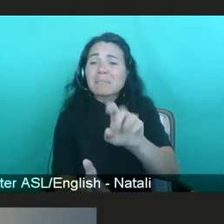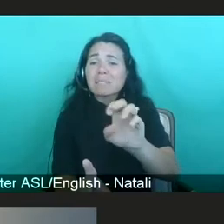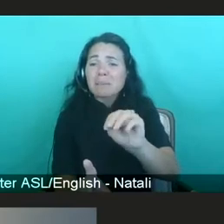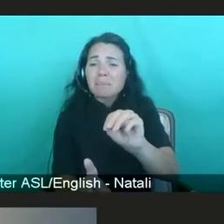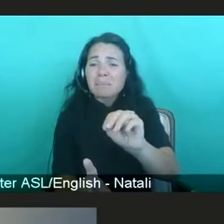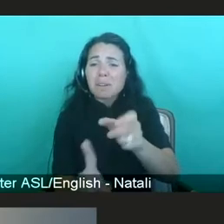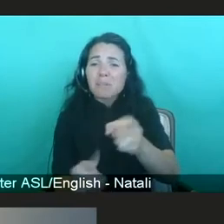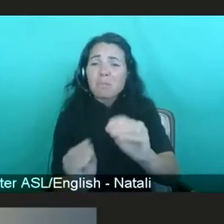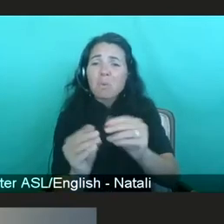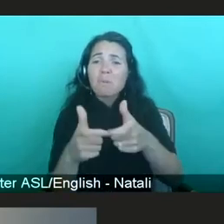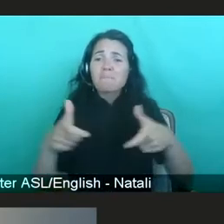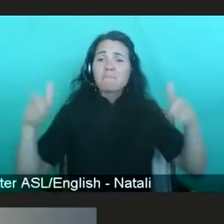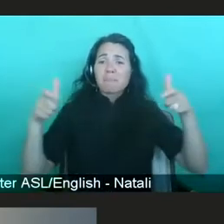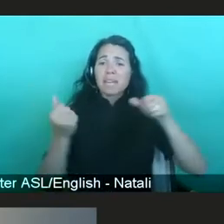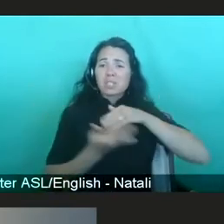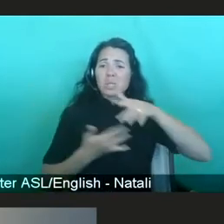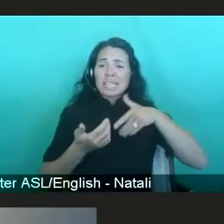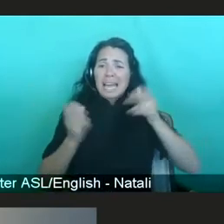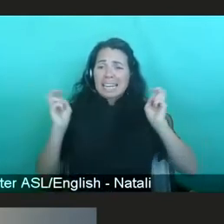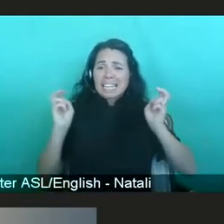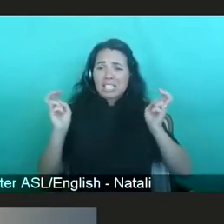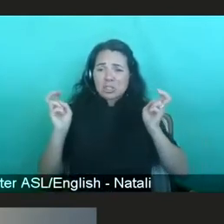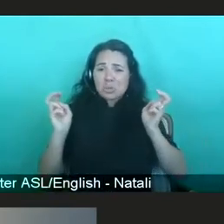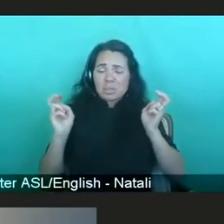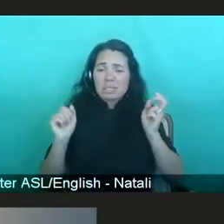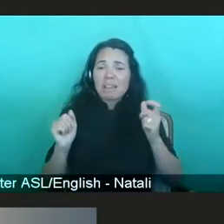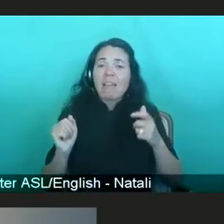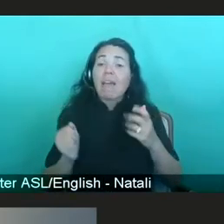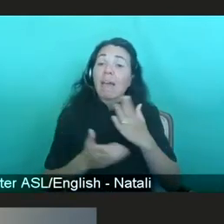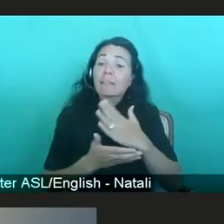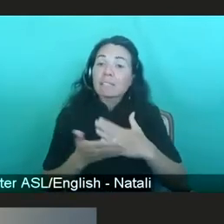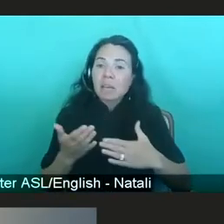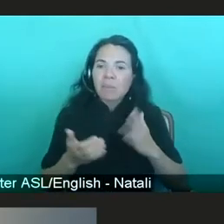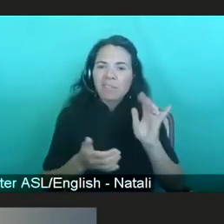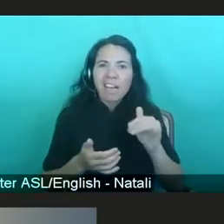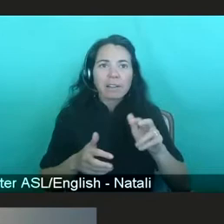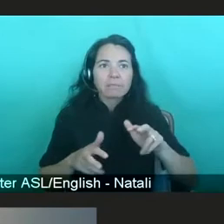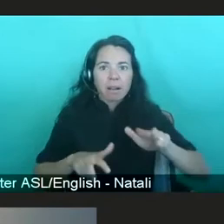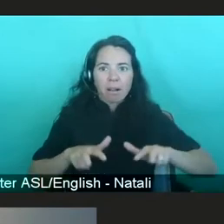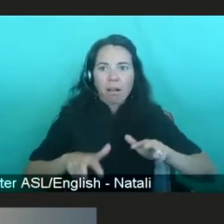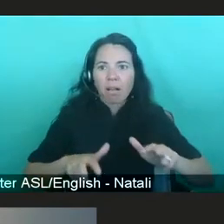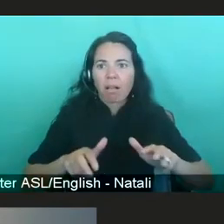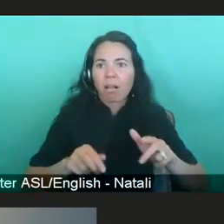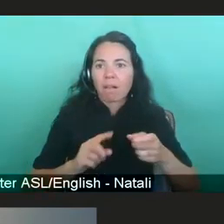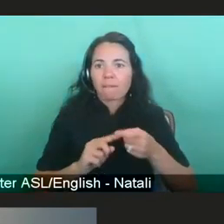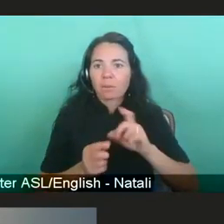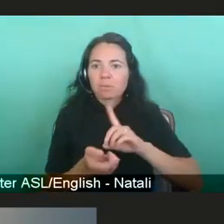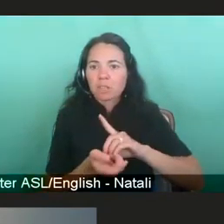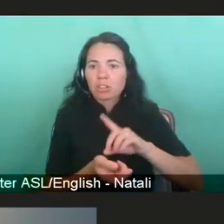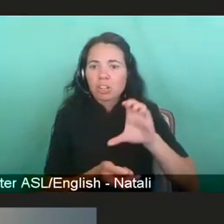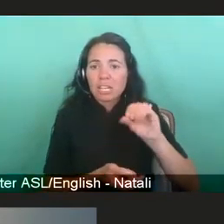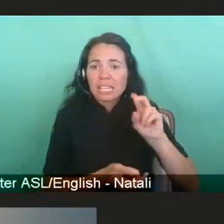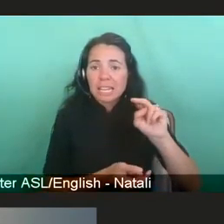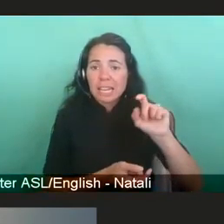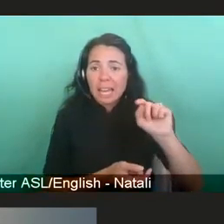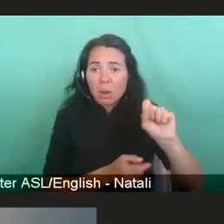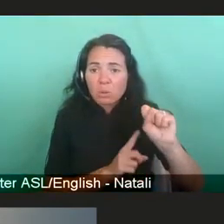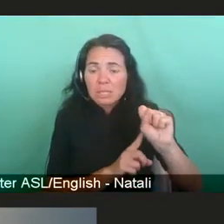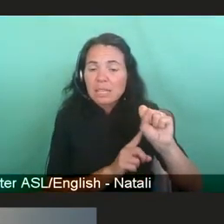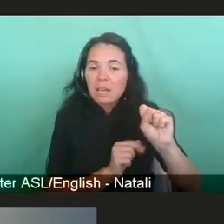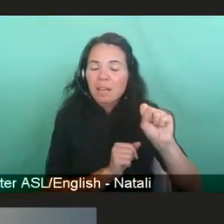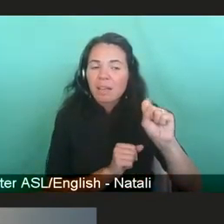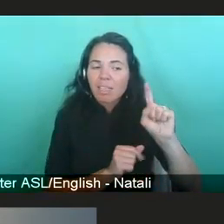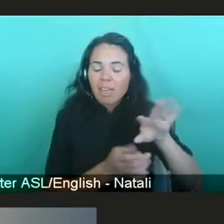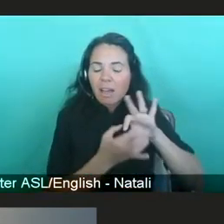And some of the hesitancy that Dr. Council was speaking to relates to some of this as well. When I think about medical